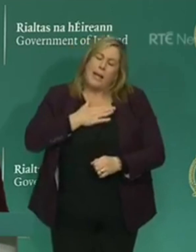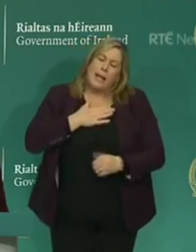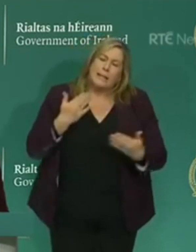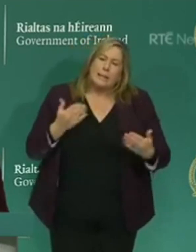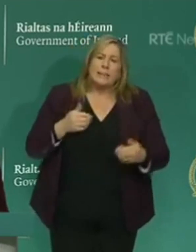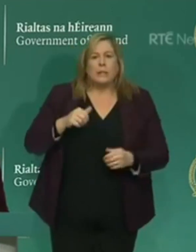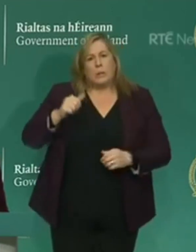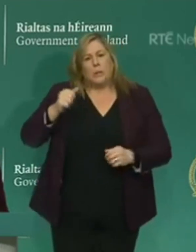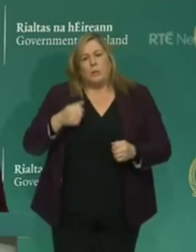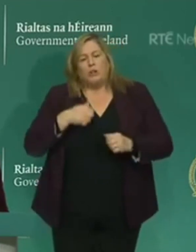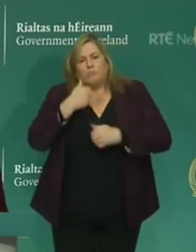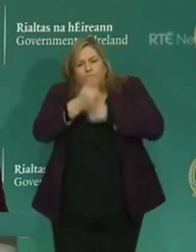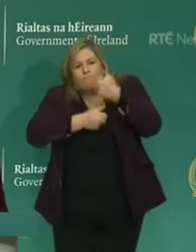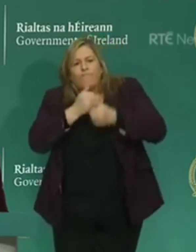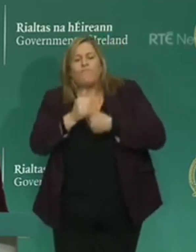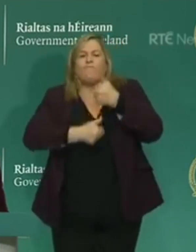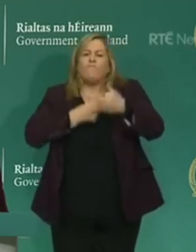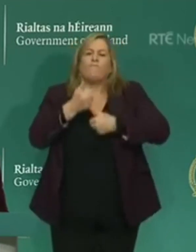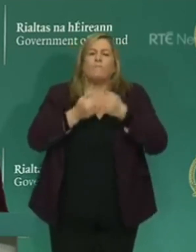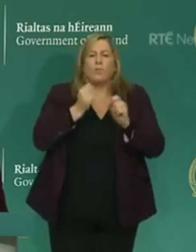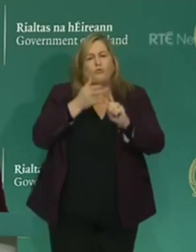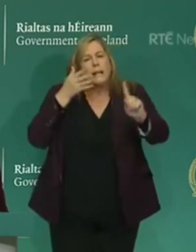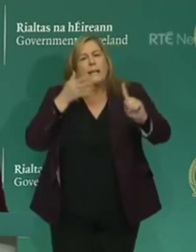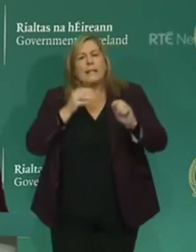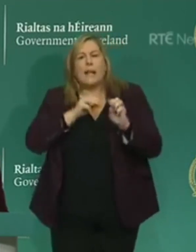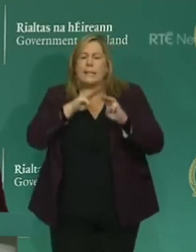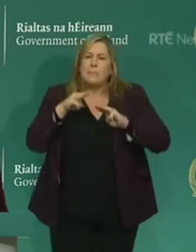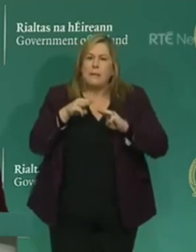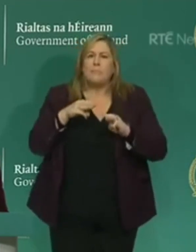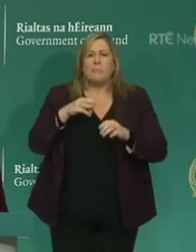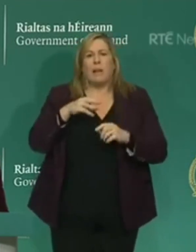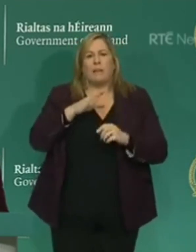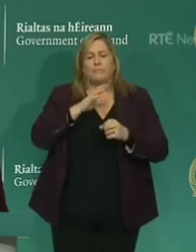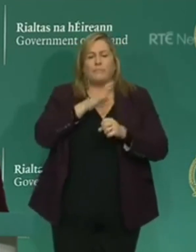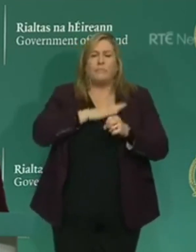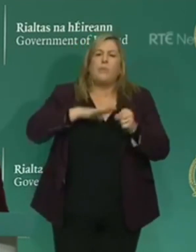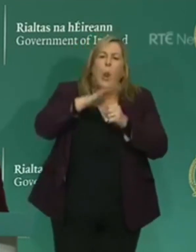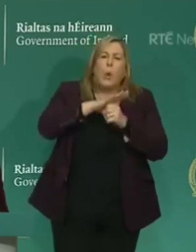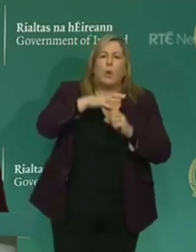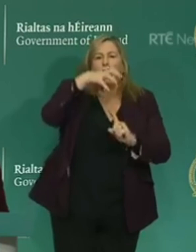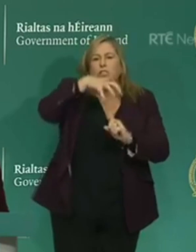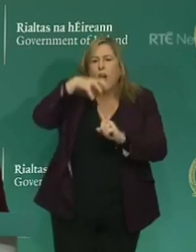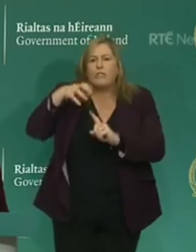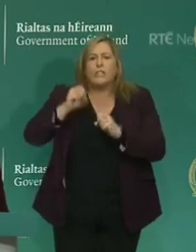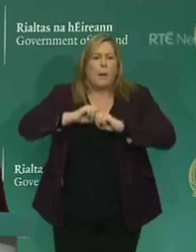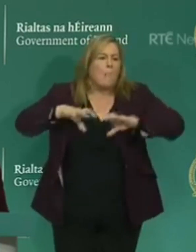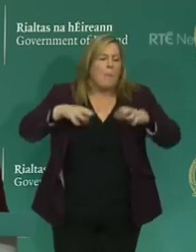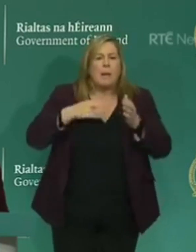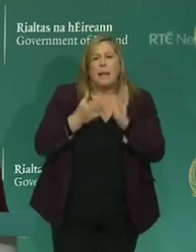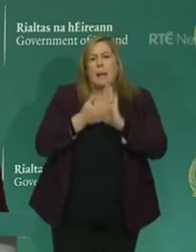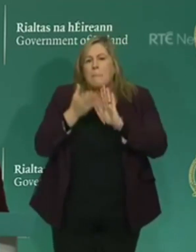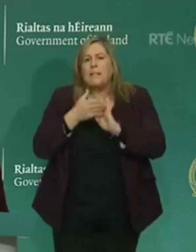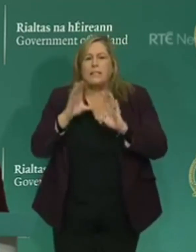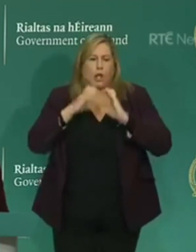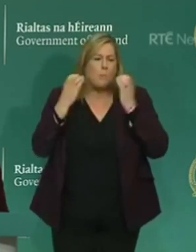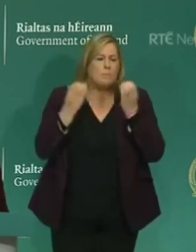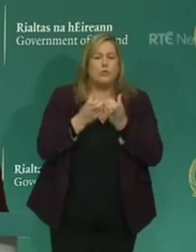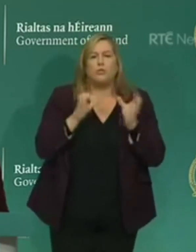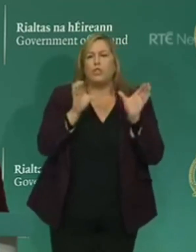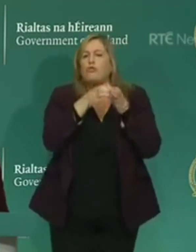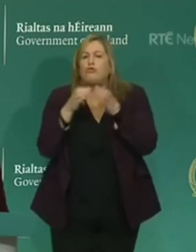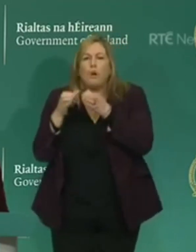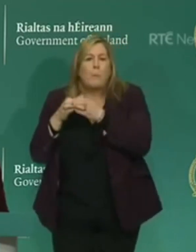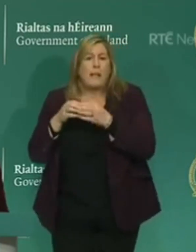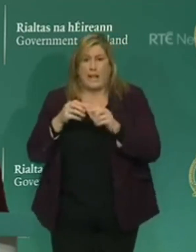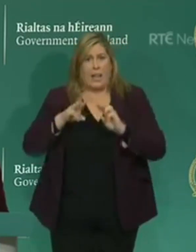people all over the country, local authorities, public buildings, community groups and also those around the world such as our